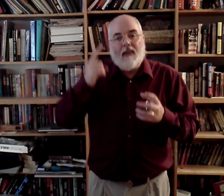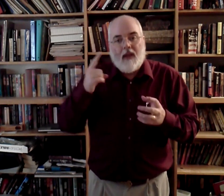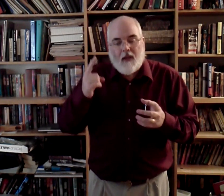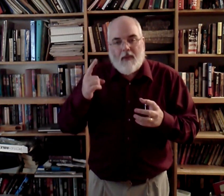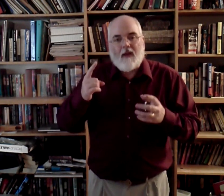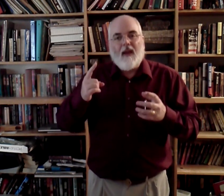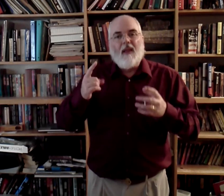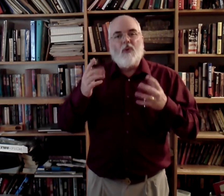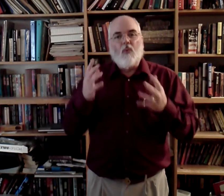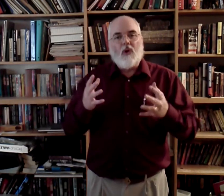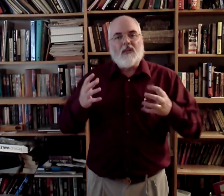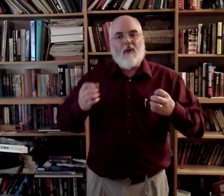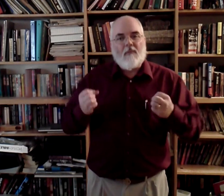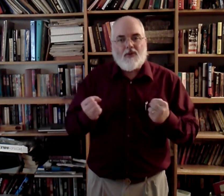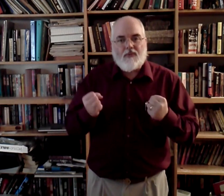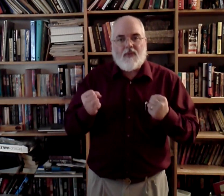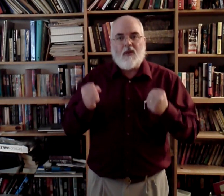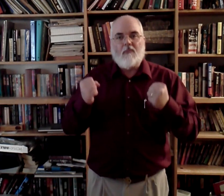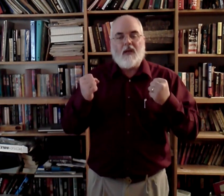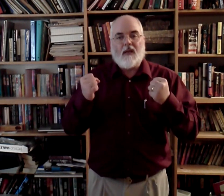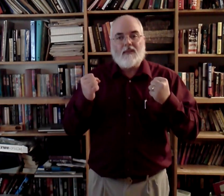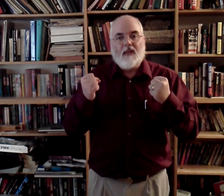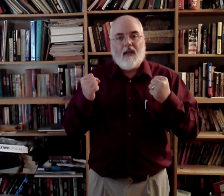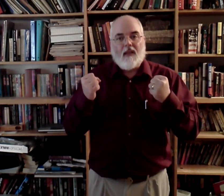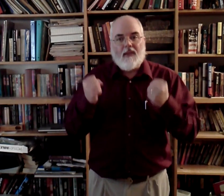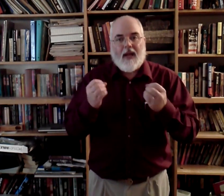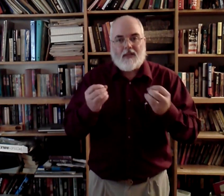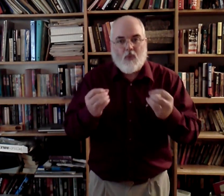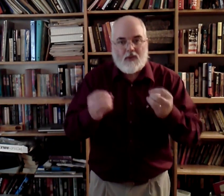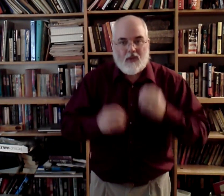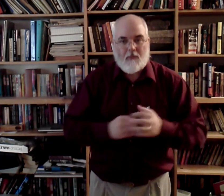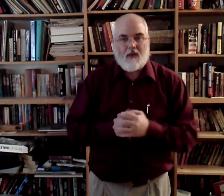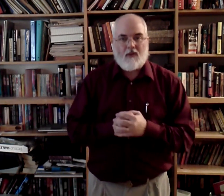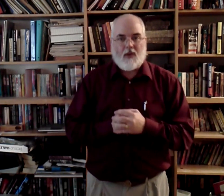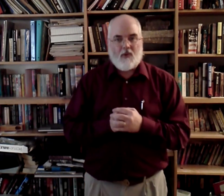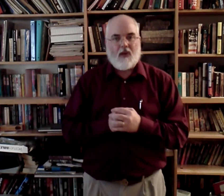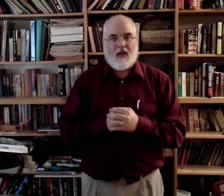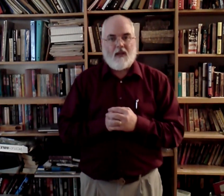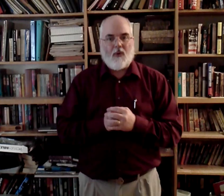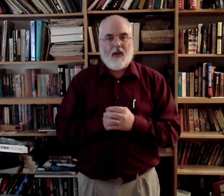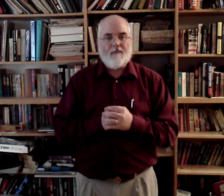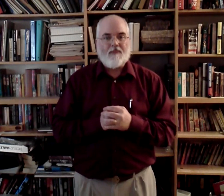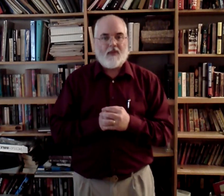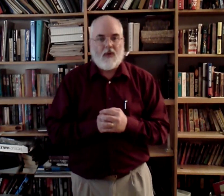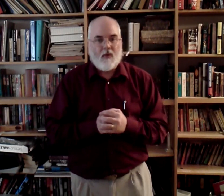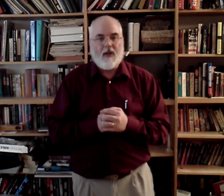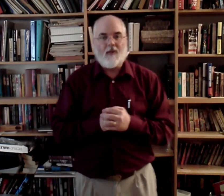thinking about the words and how it makes you feel, because that's what's going to be communicating. Okay, so here we go.